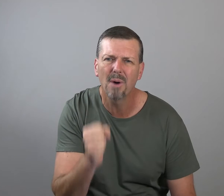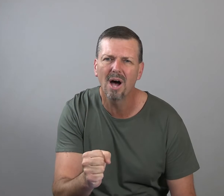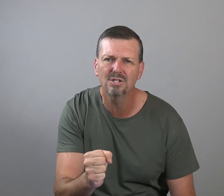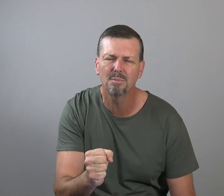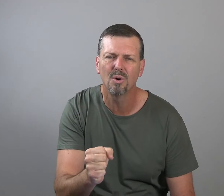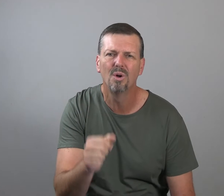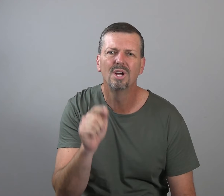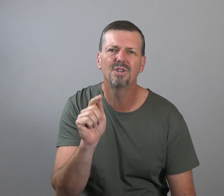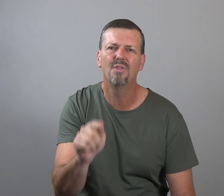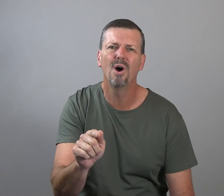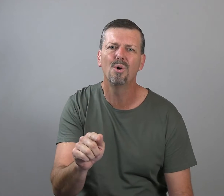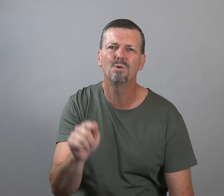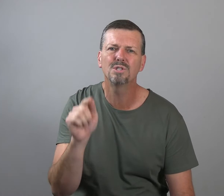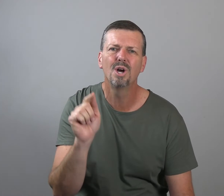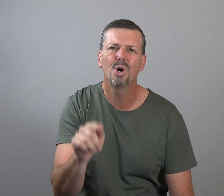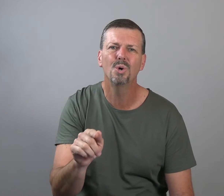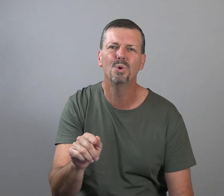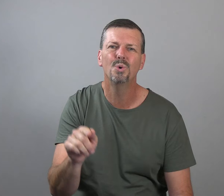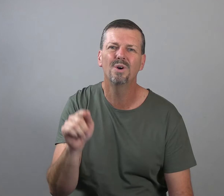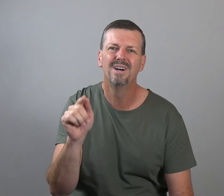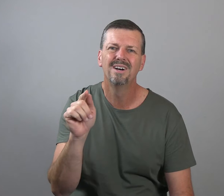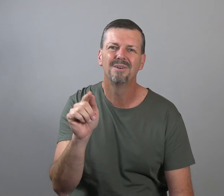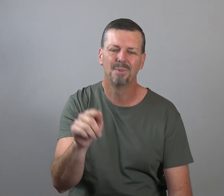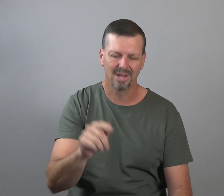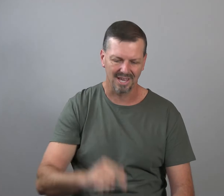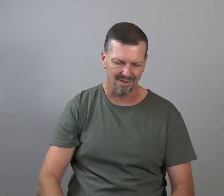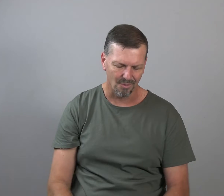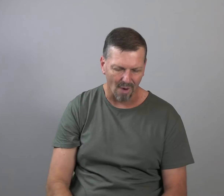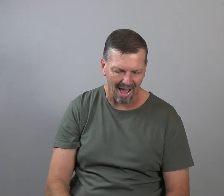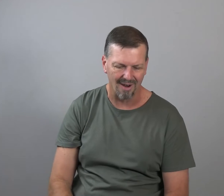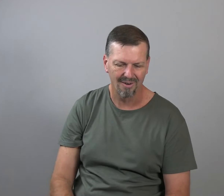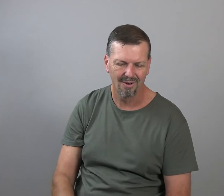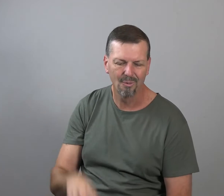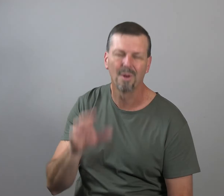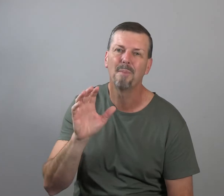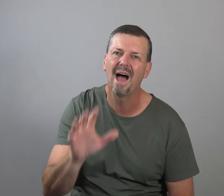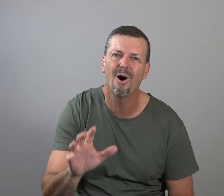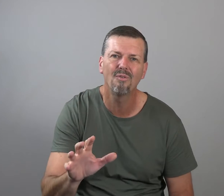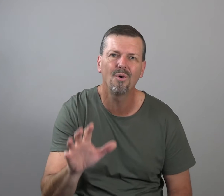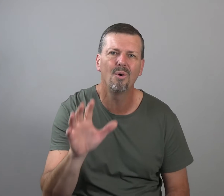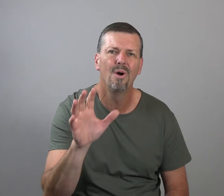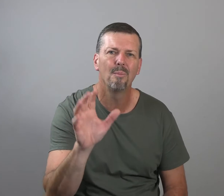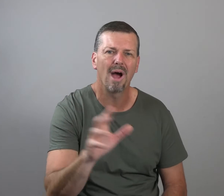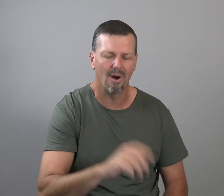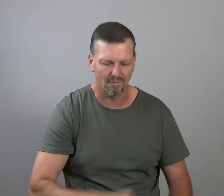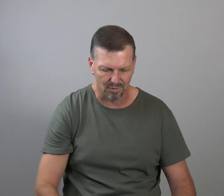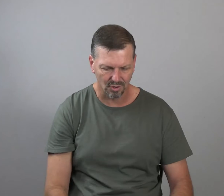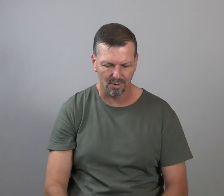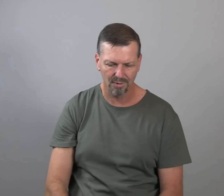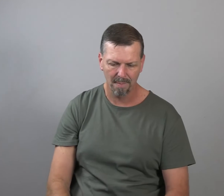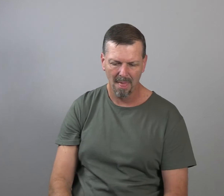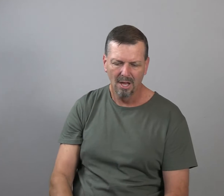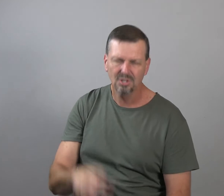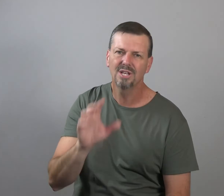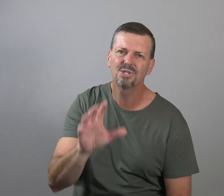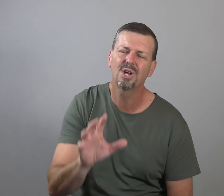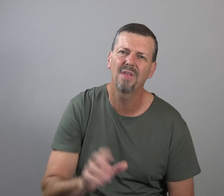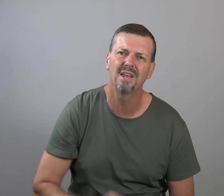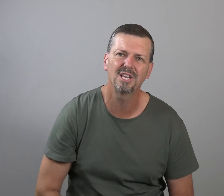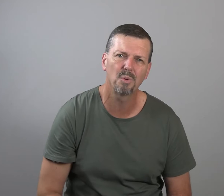impossible to those who believe. Wow. What a powerful, powerful truth. So let's look at that next